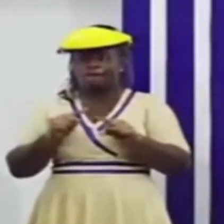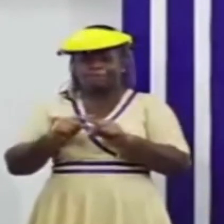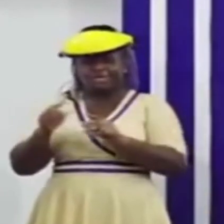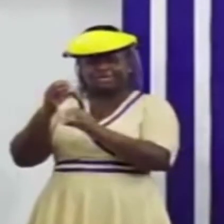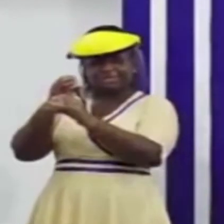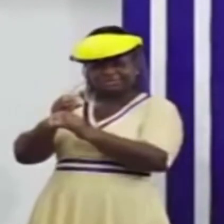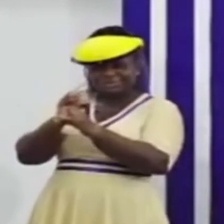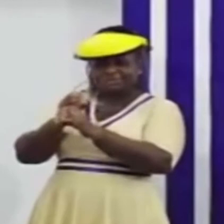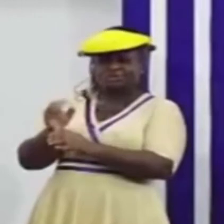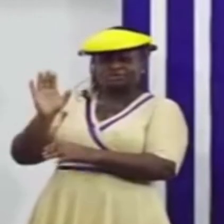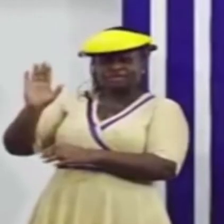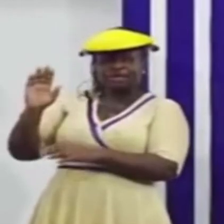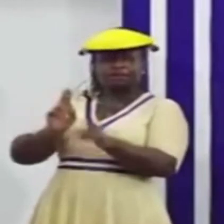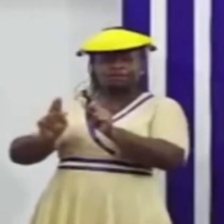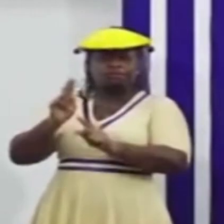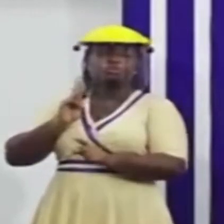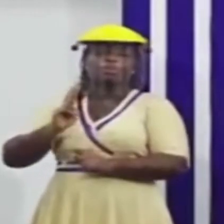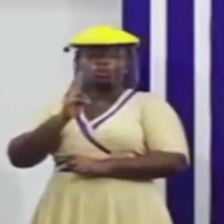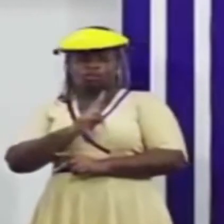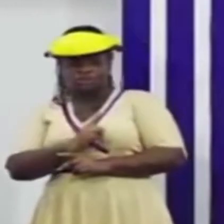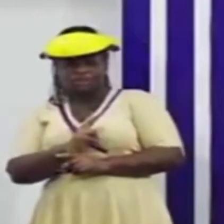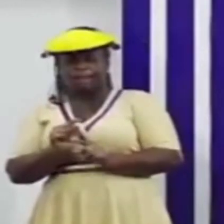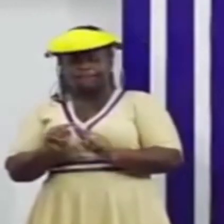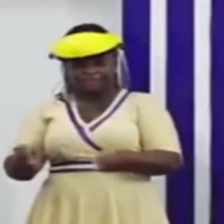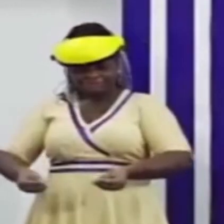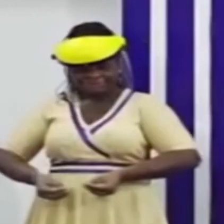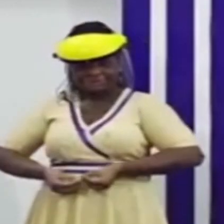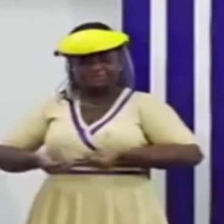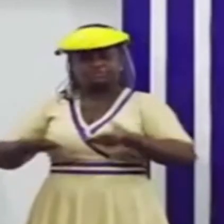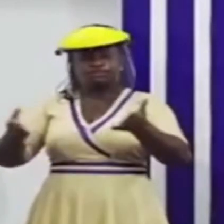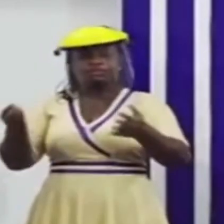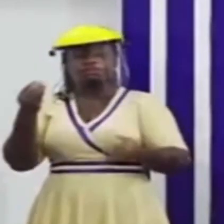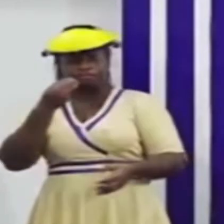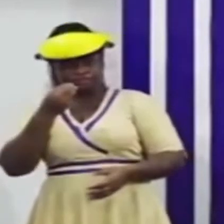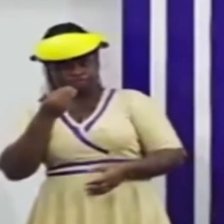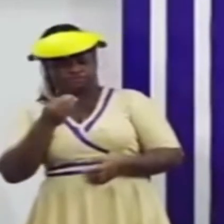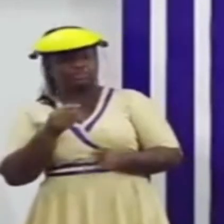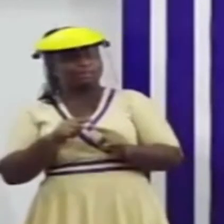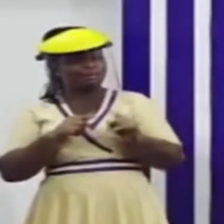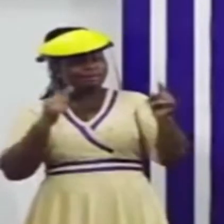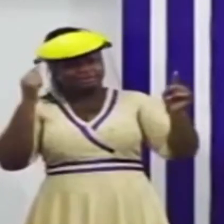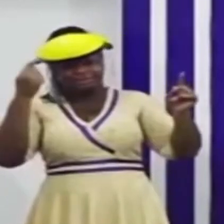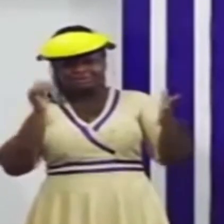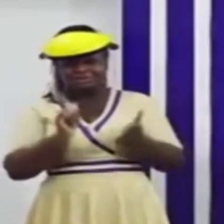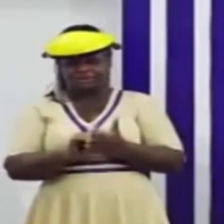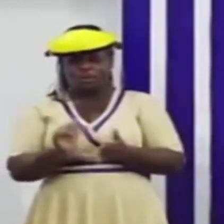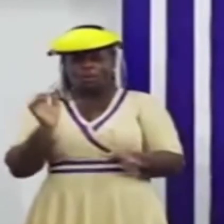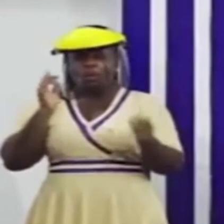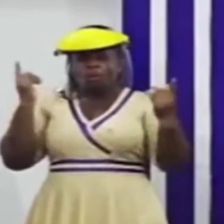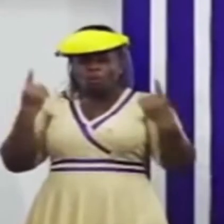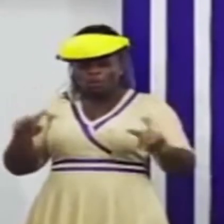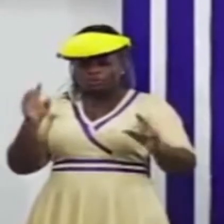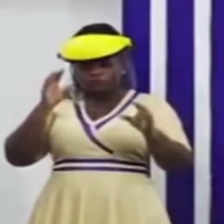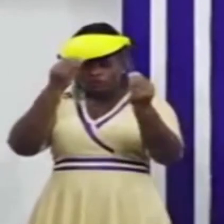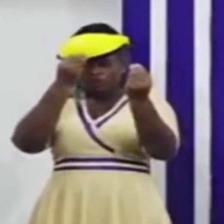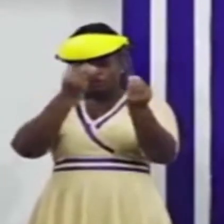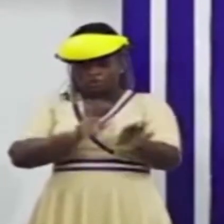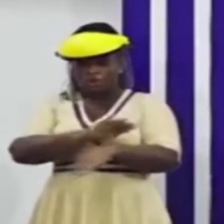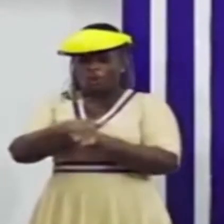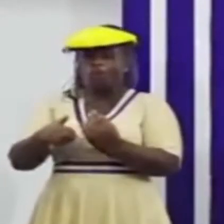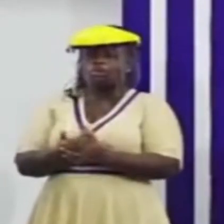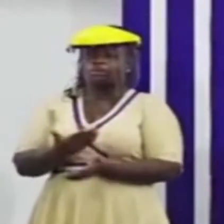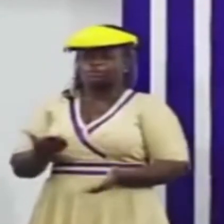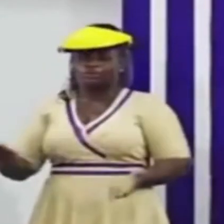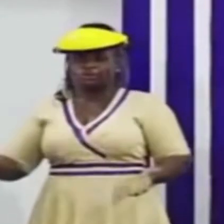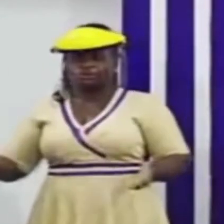of their guests whilst they are with them by providing them with food. And I think that when we comply with all these directives,